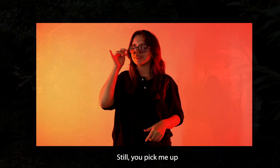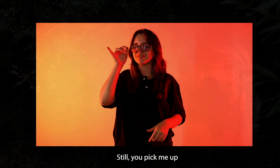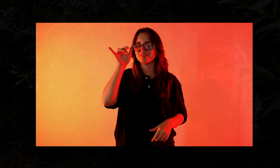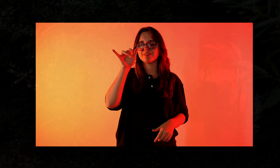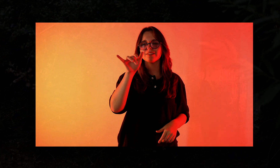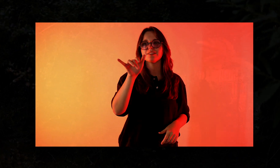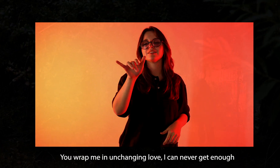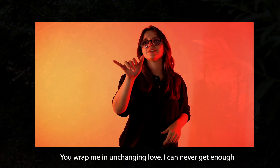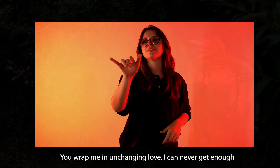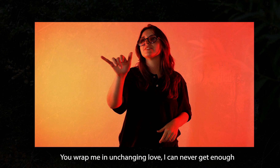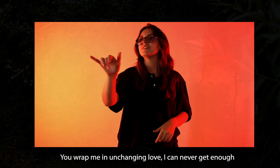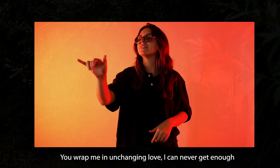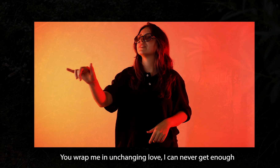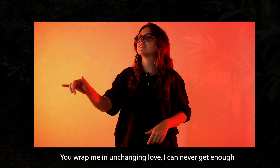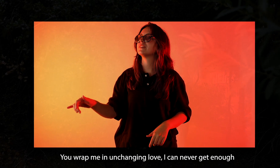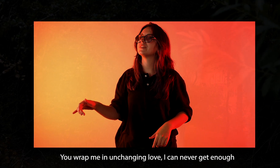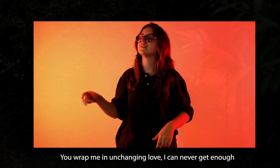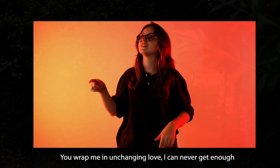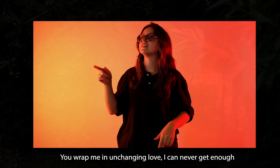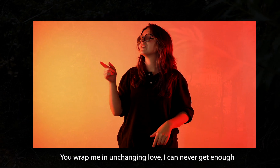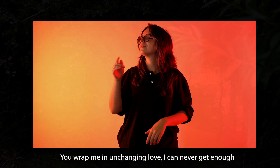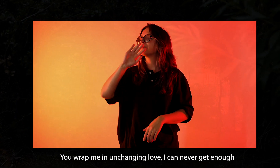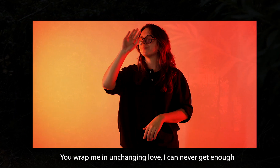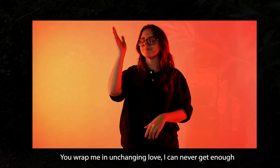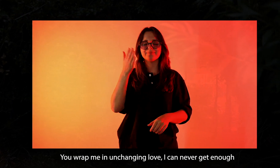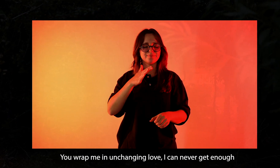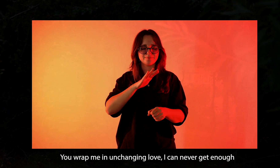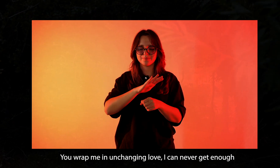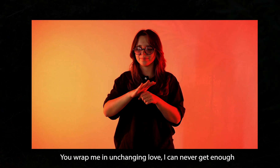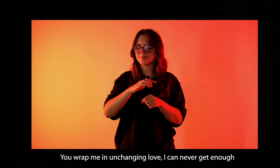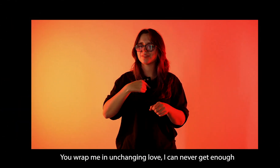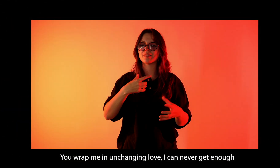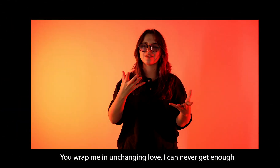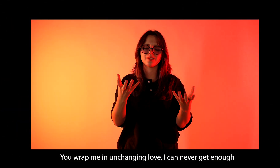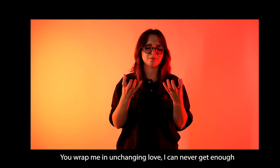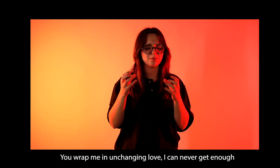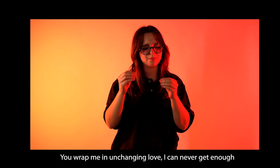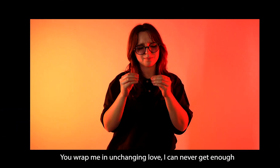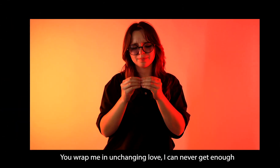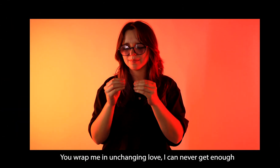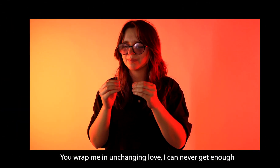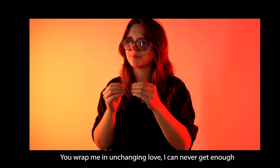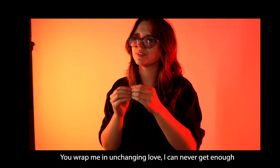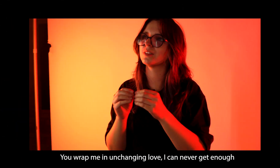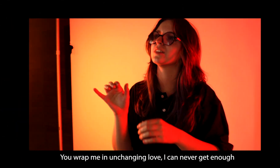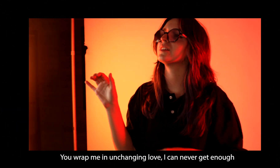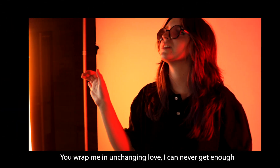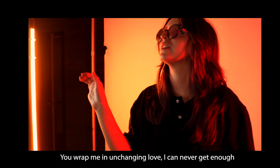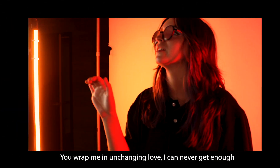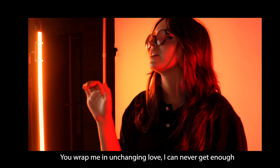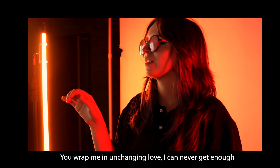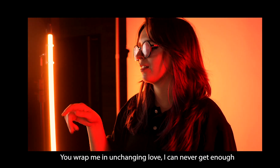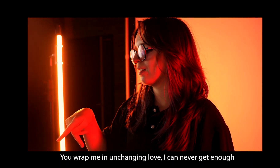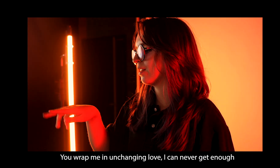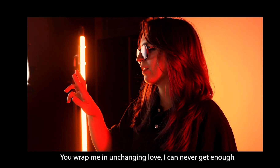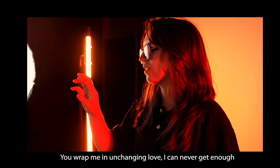and wrap me in unchanging love I can never get enough,